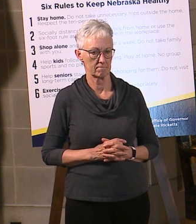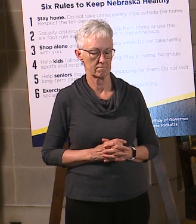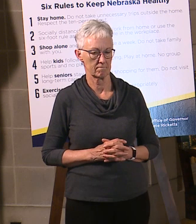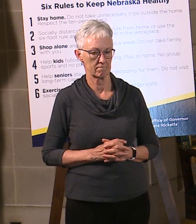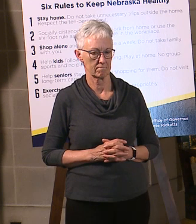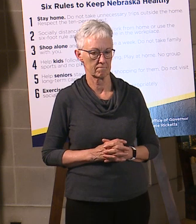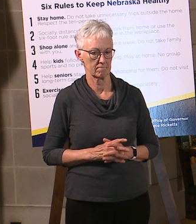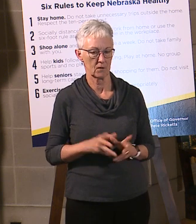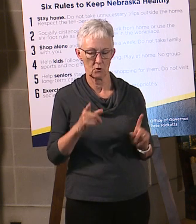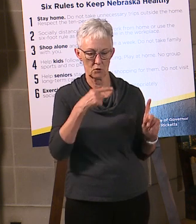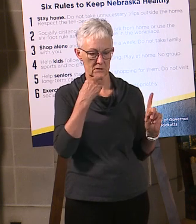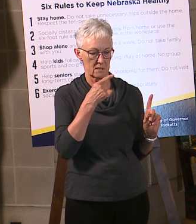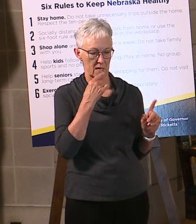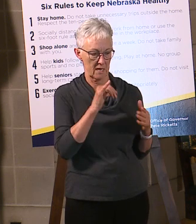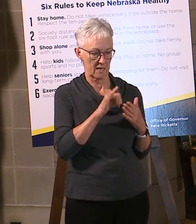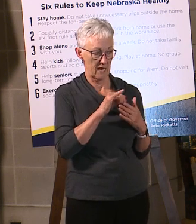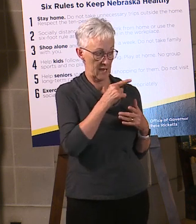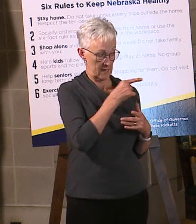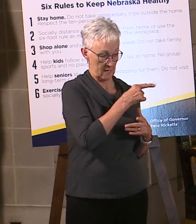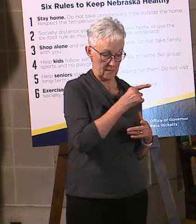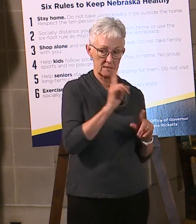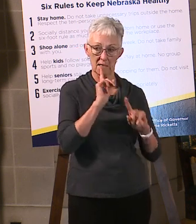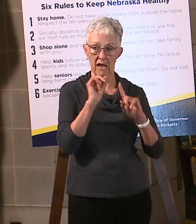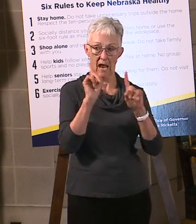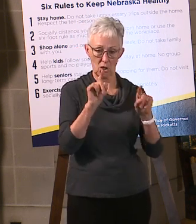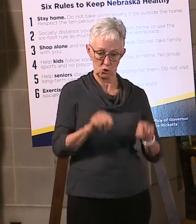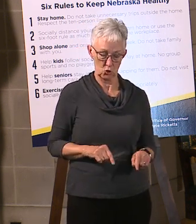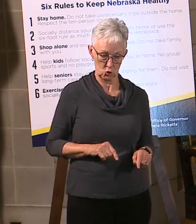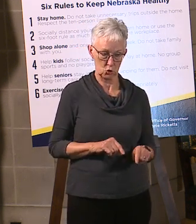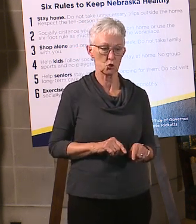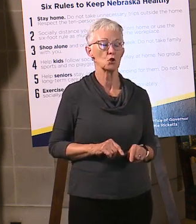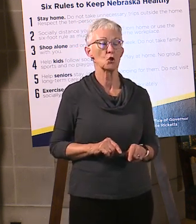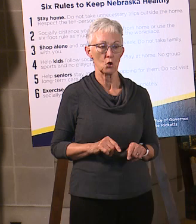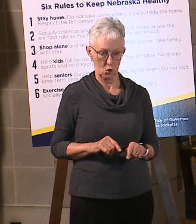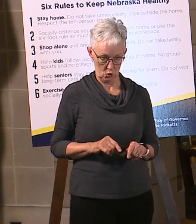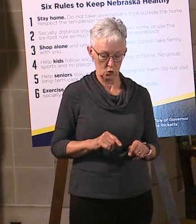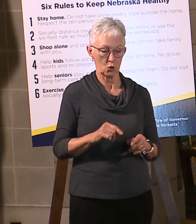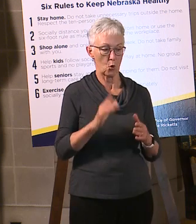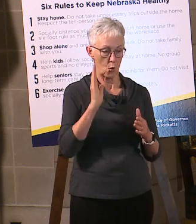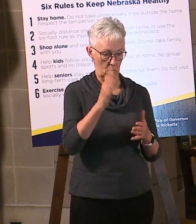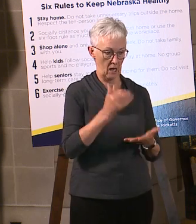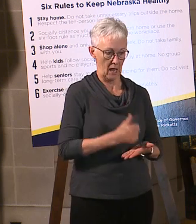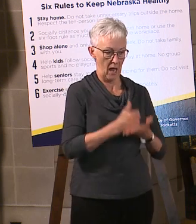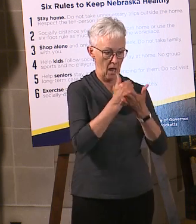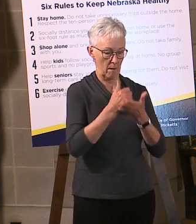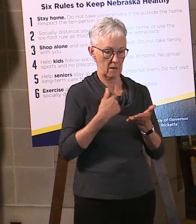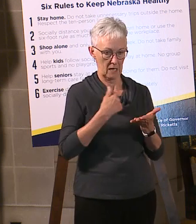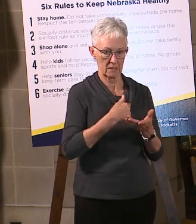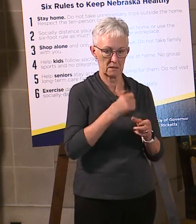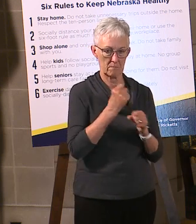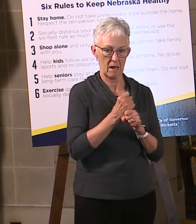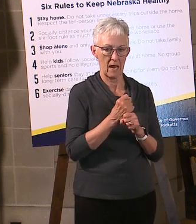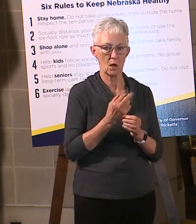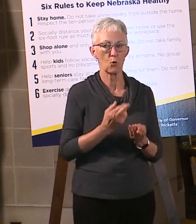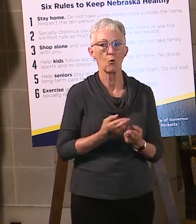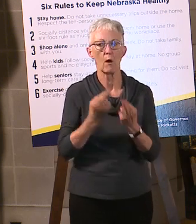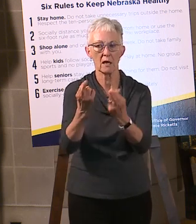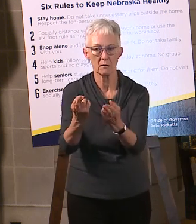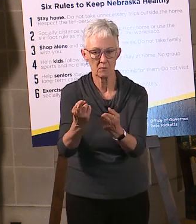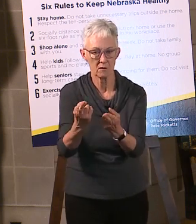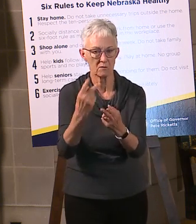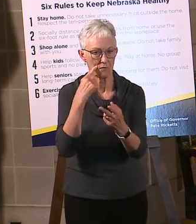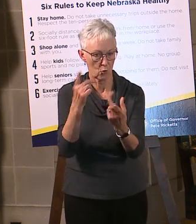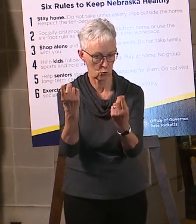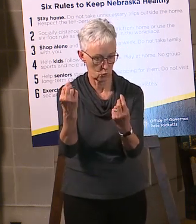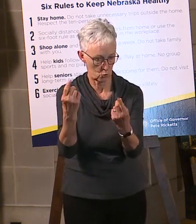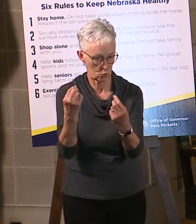that has bubbled up to the top that you can share? So thank you, Fred, for that because what it's not doing is really making recommendations. What we're trying to do